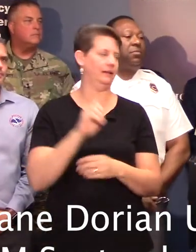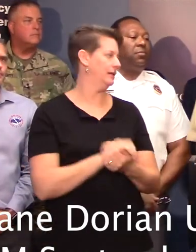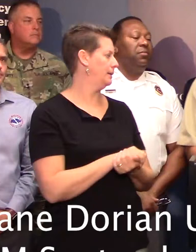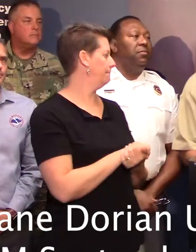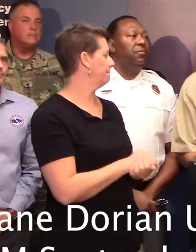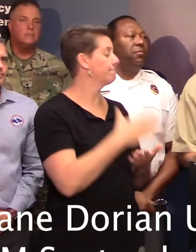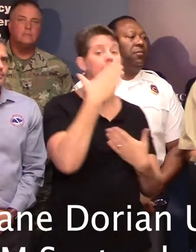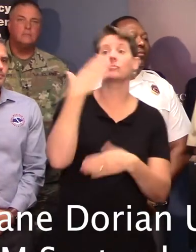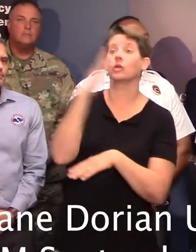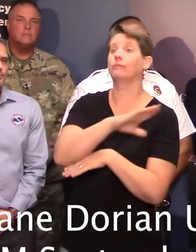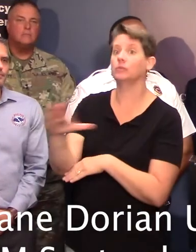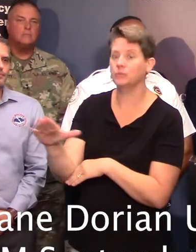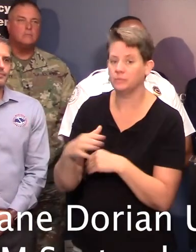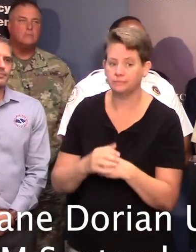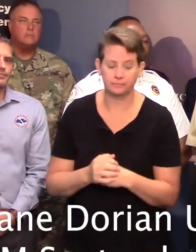Good afternoon.